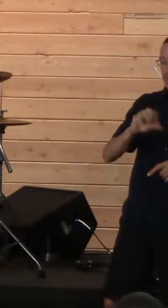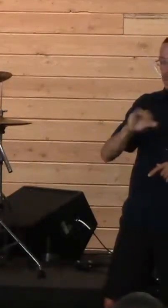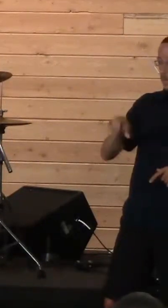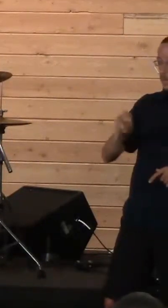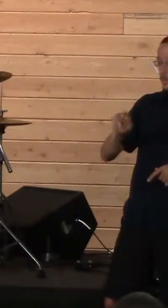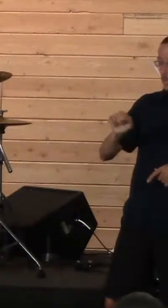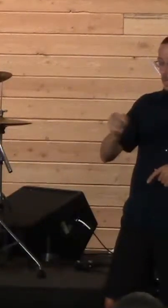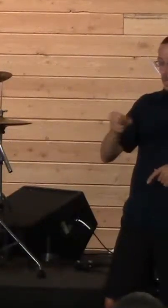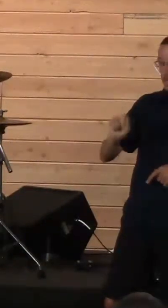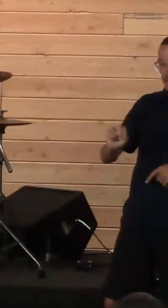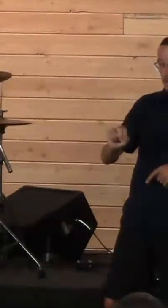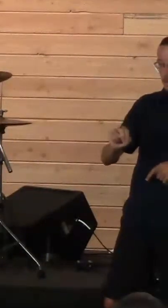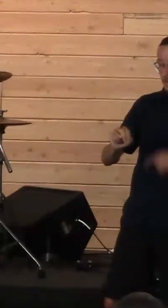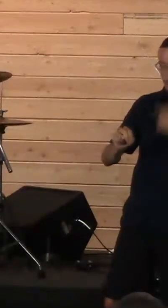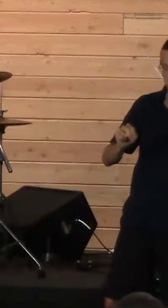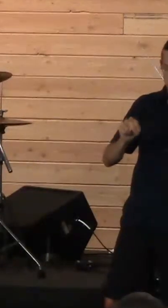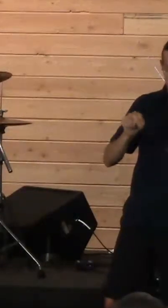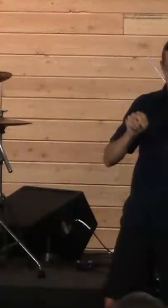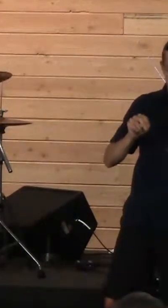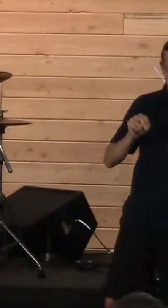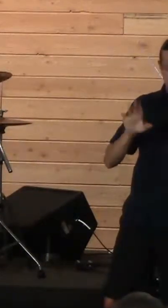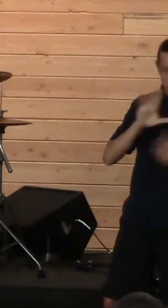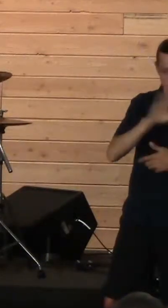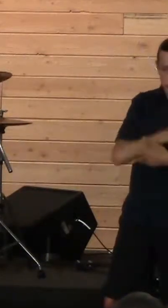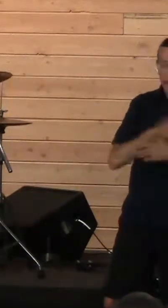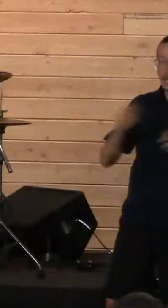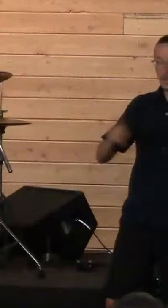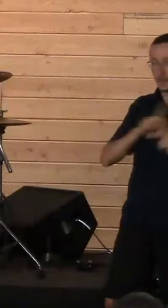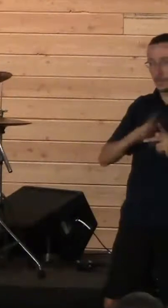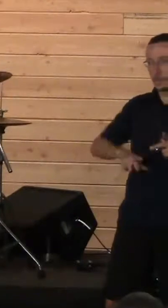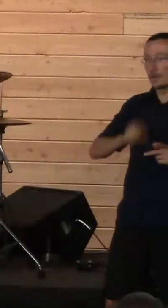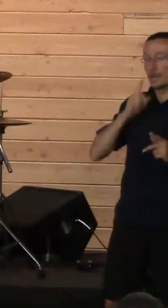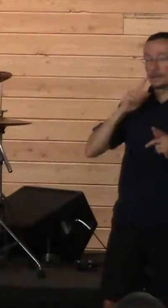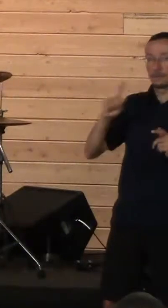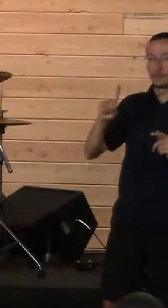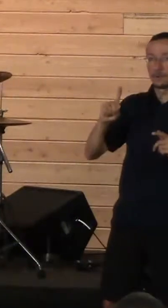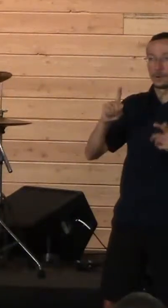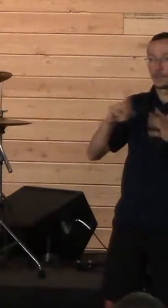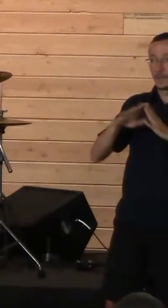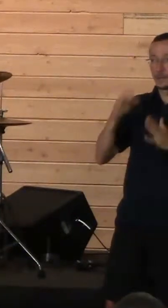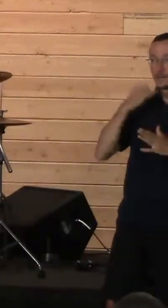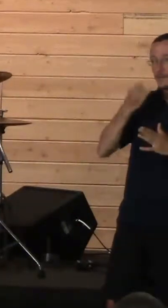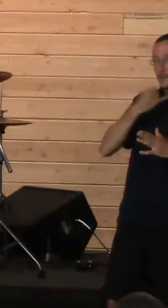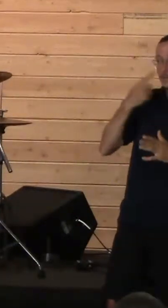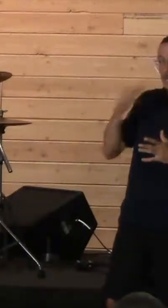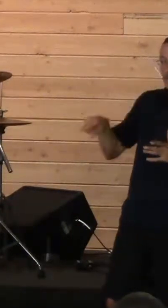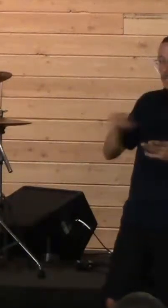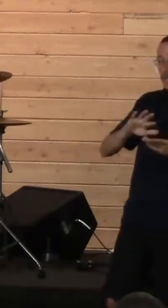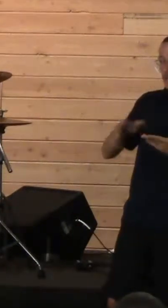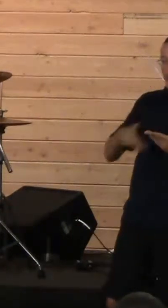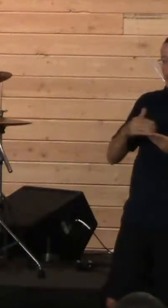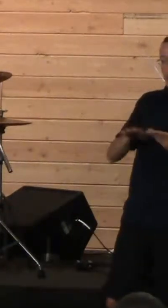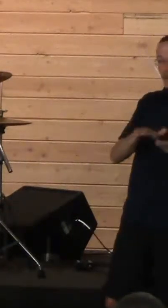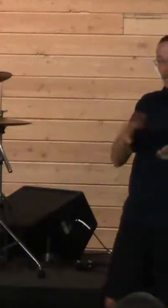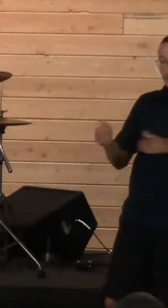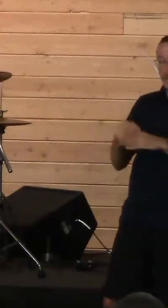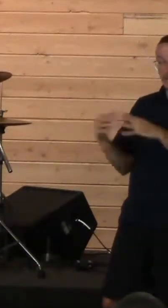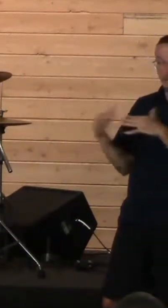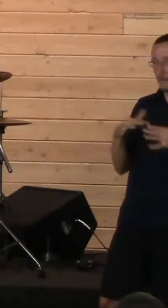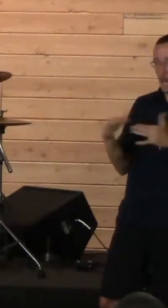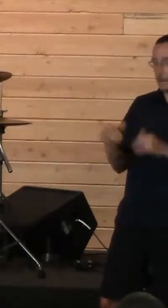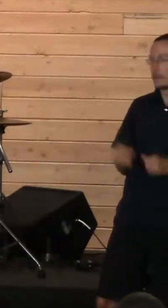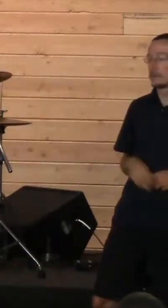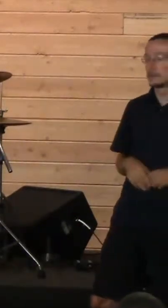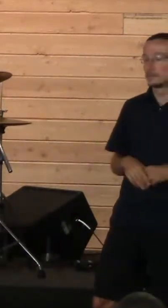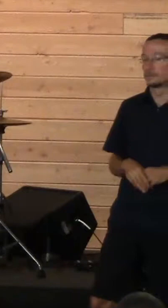people of the Lord and for the house of Israel, because they had fallen by the sword. And you know, I read, I had to read through